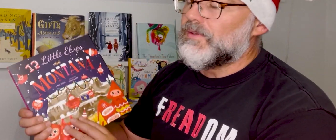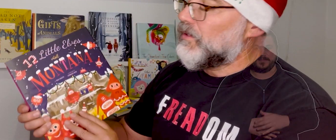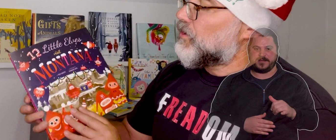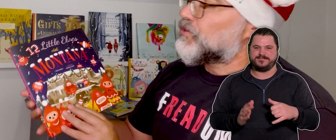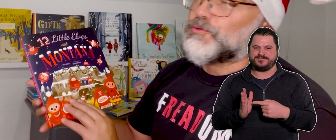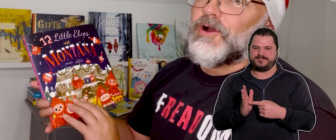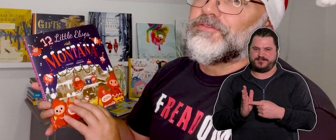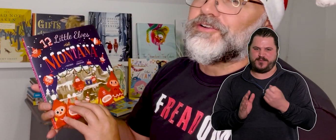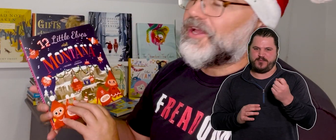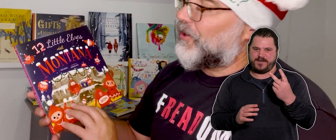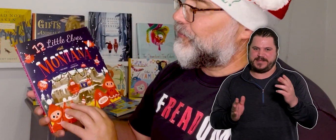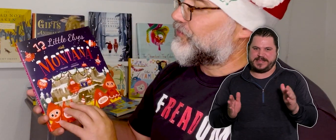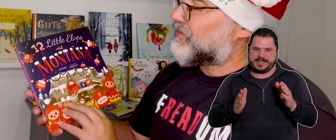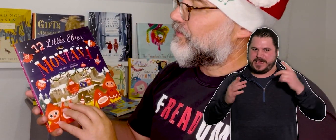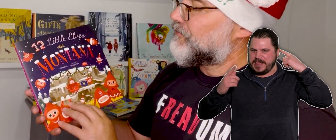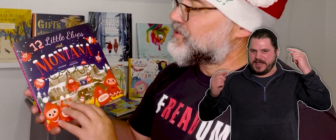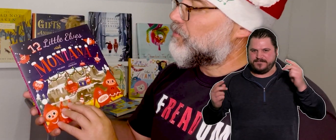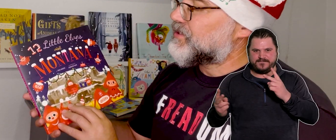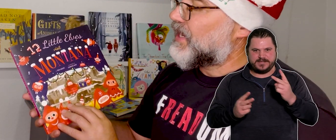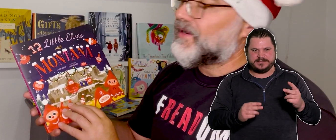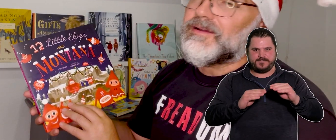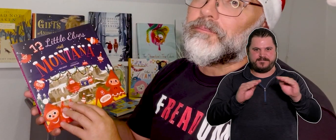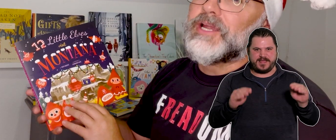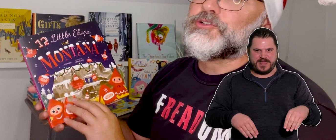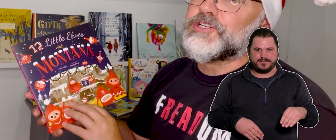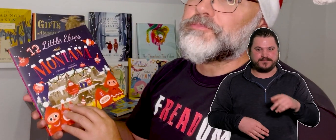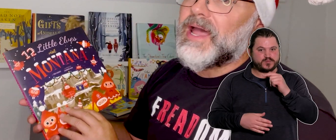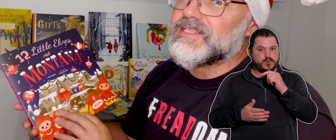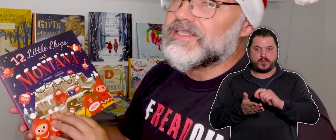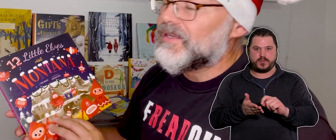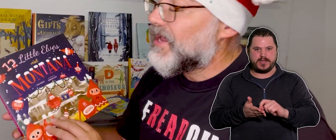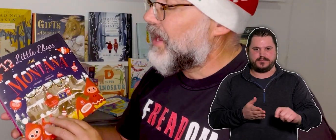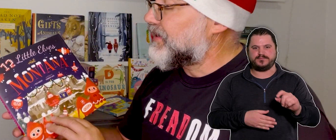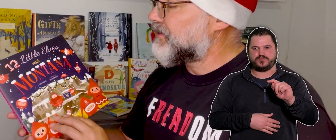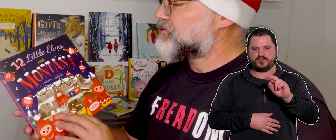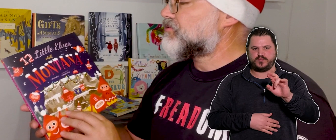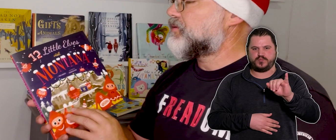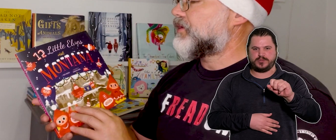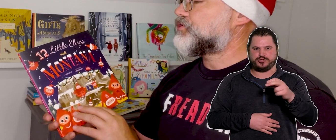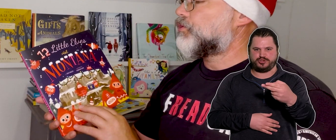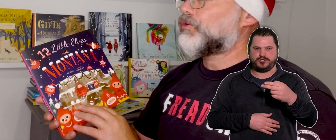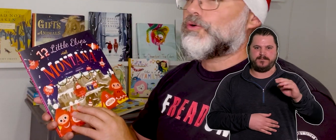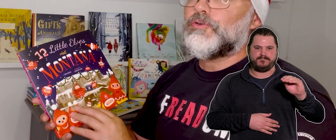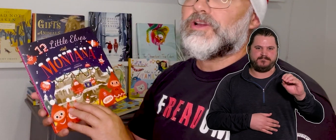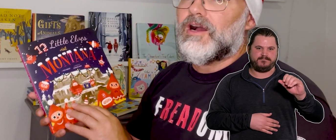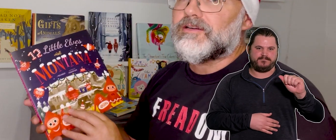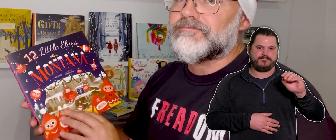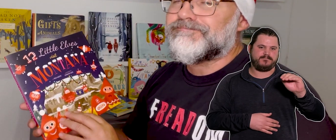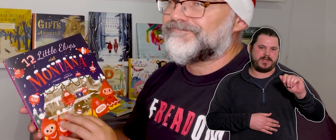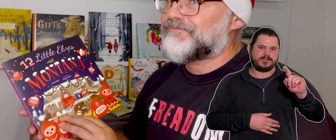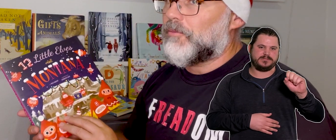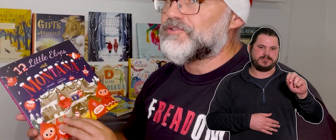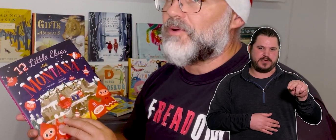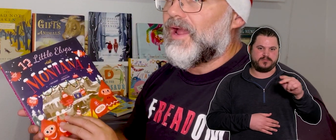Twelve little elves visit Montana, by Trish Madsen, and illustrated by Chor Kung Kung, published by